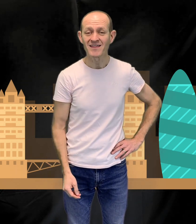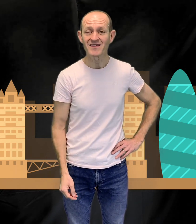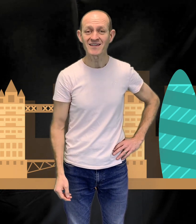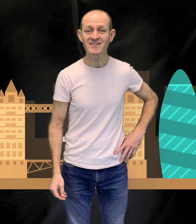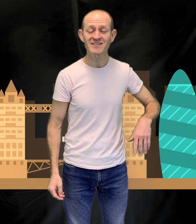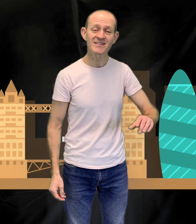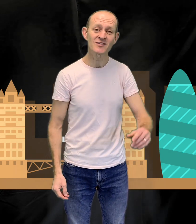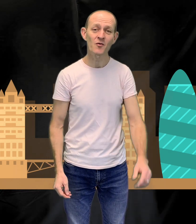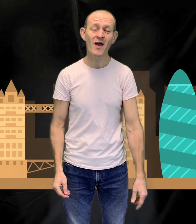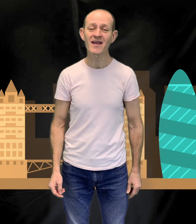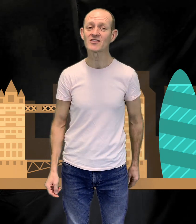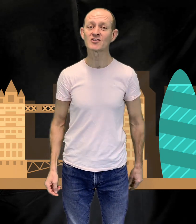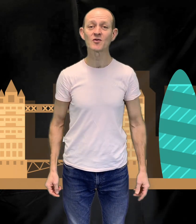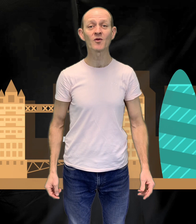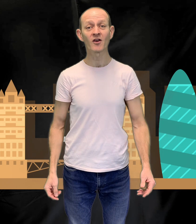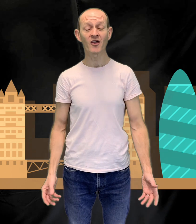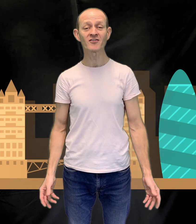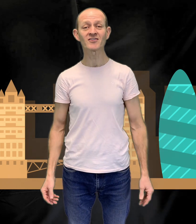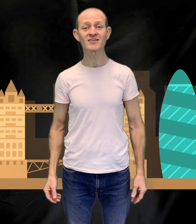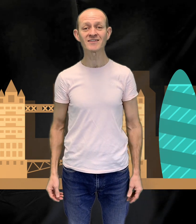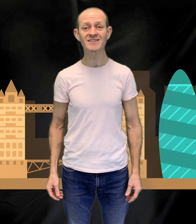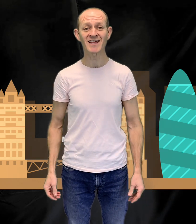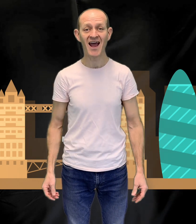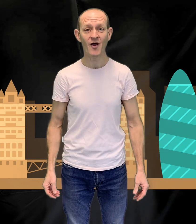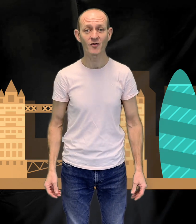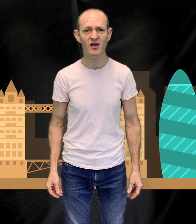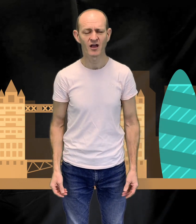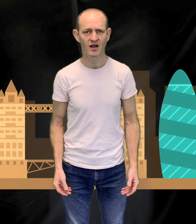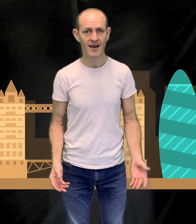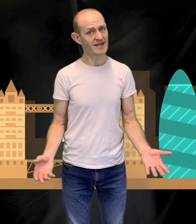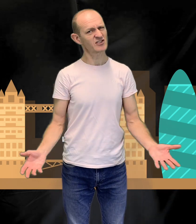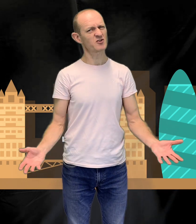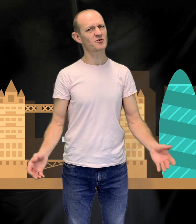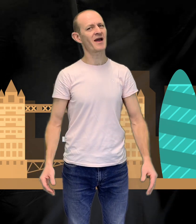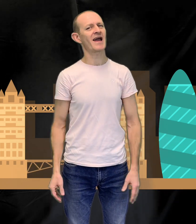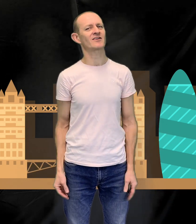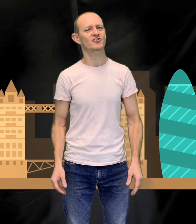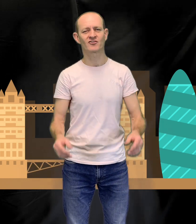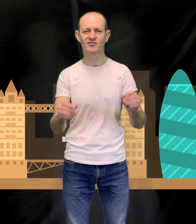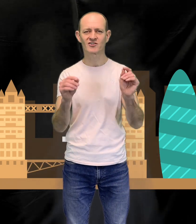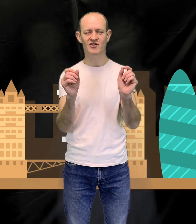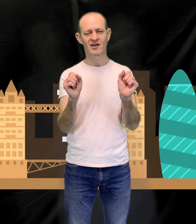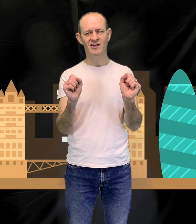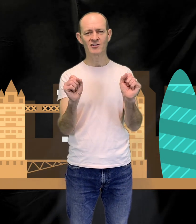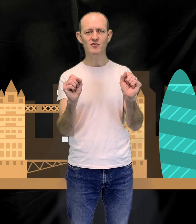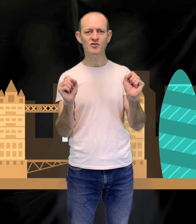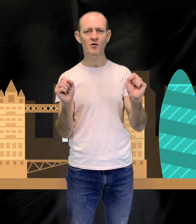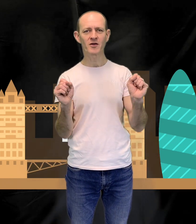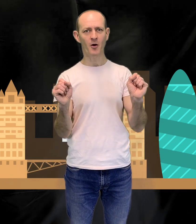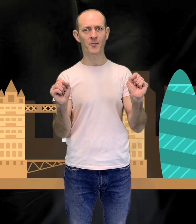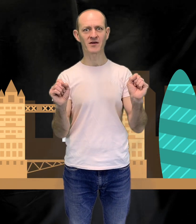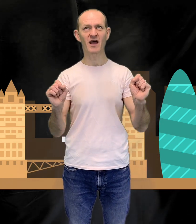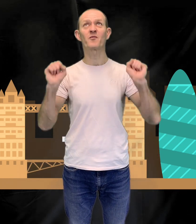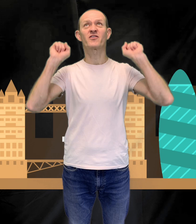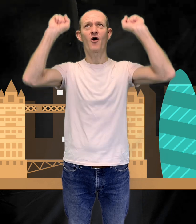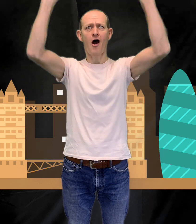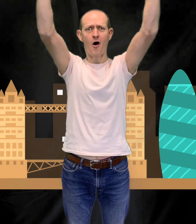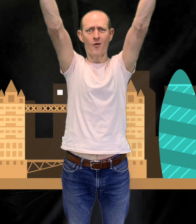this is the way to London town. Let's do some actions. Can you show me up and down with your whole